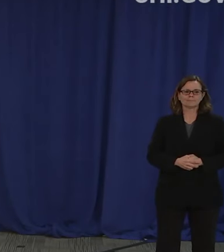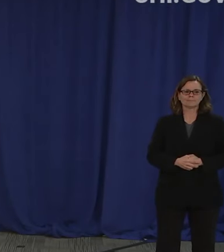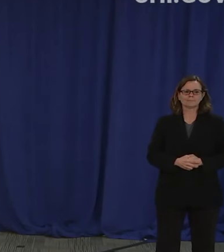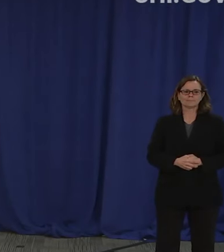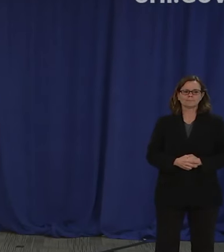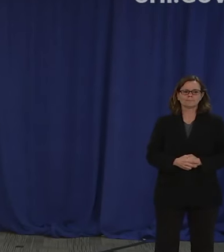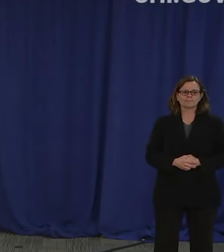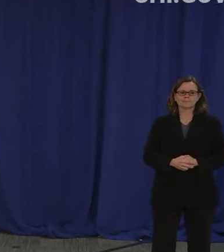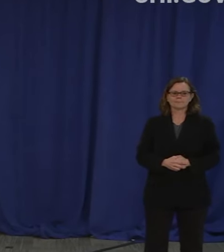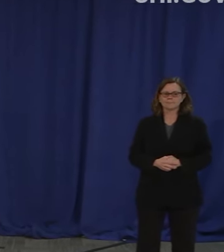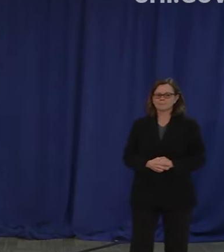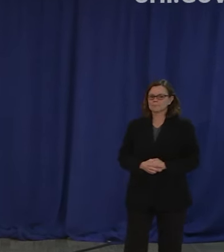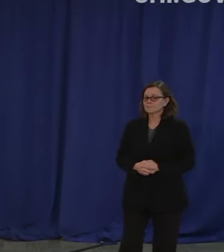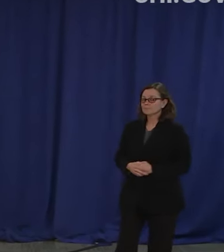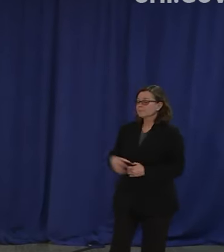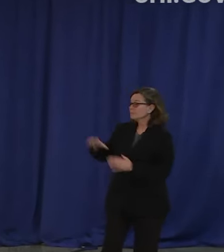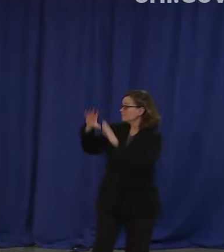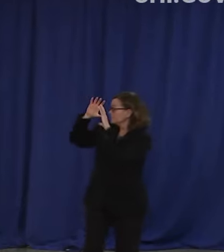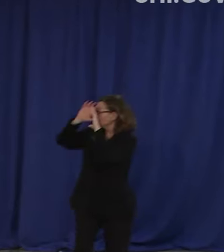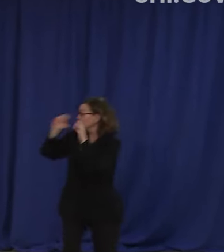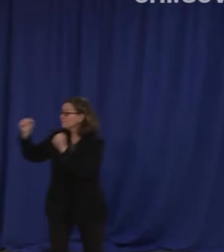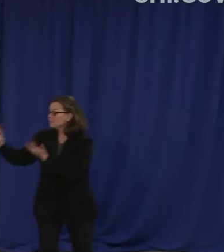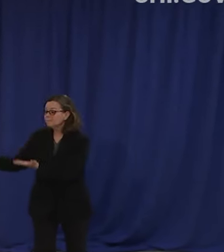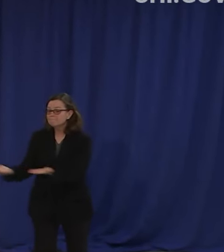would you like to share a few words